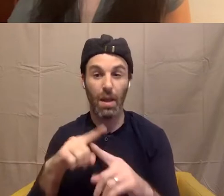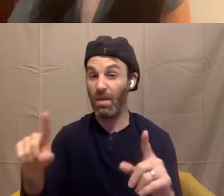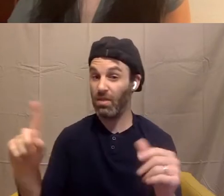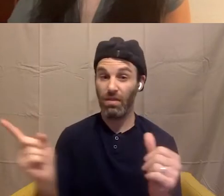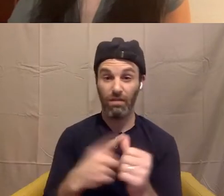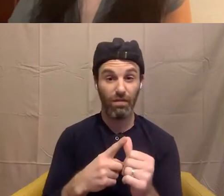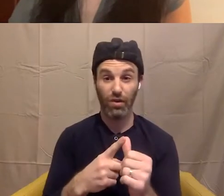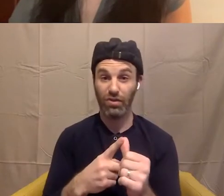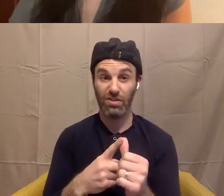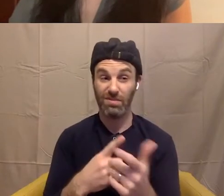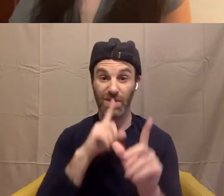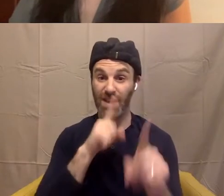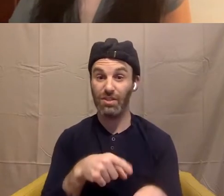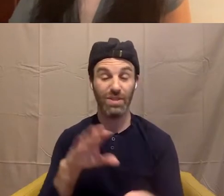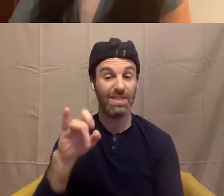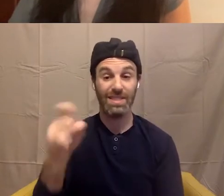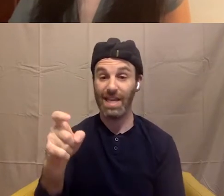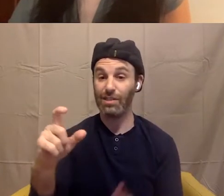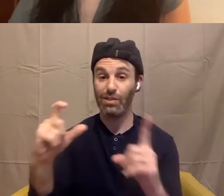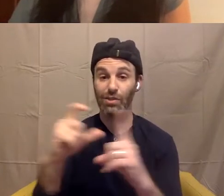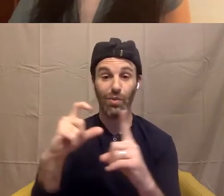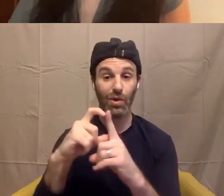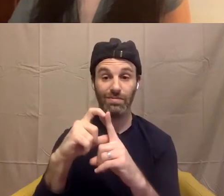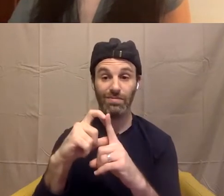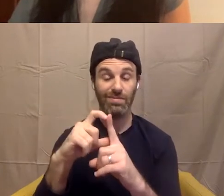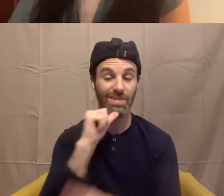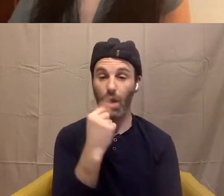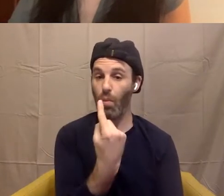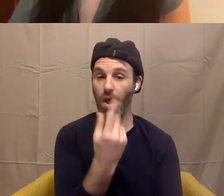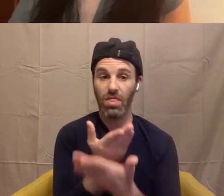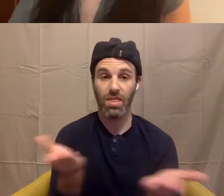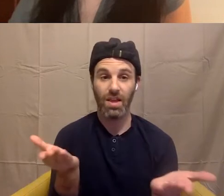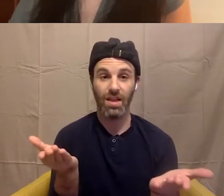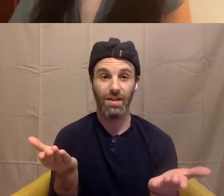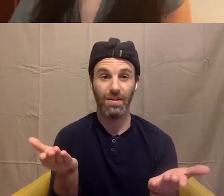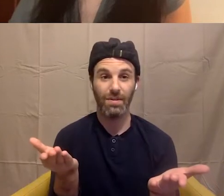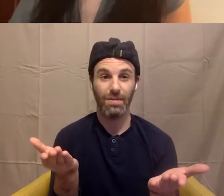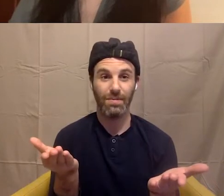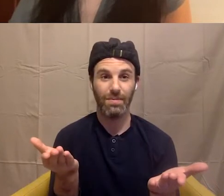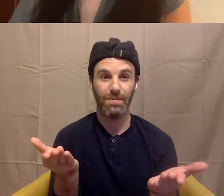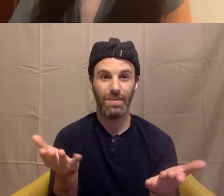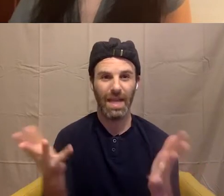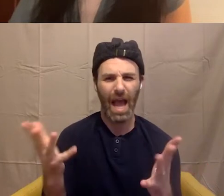just a word, right? So sex is not one thing. How do you, I should tell the answer how you do this, but you'll answer.